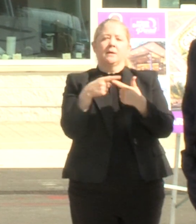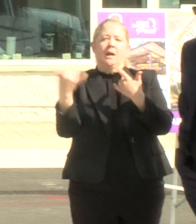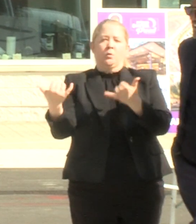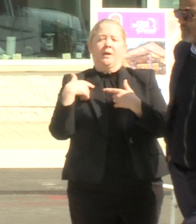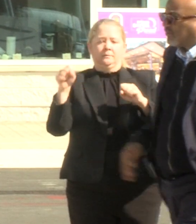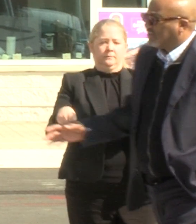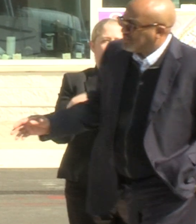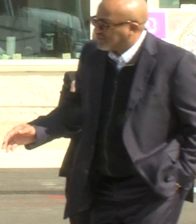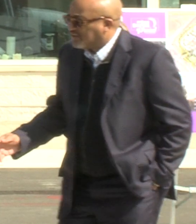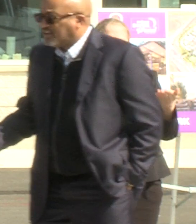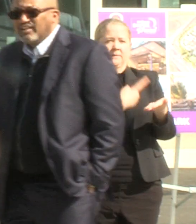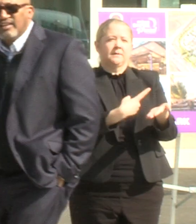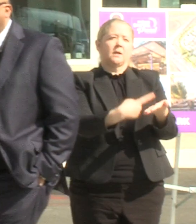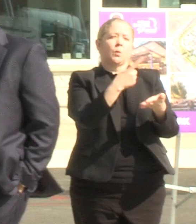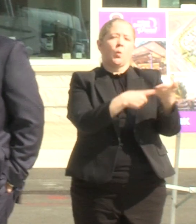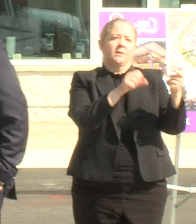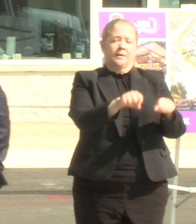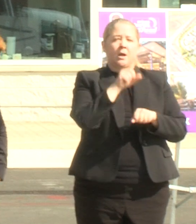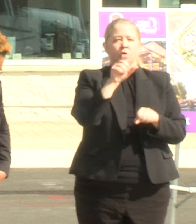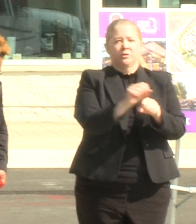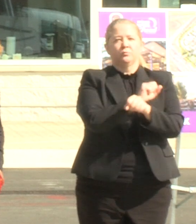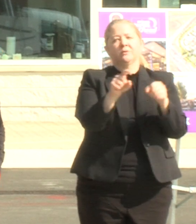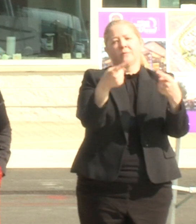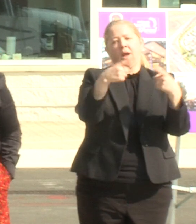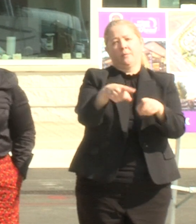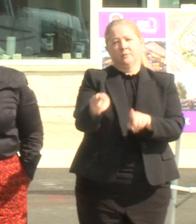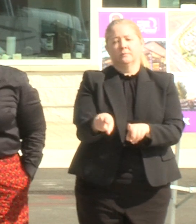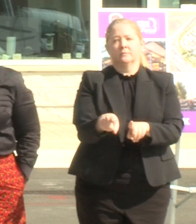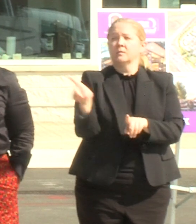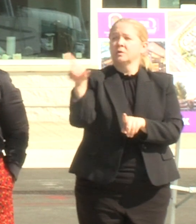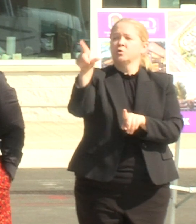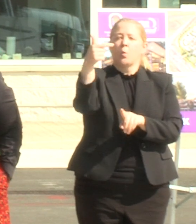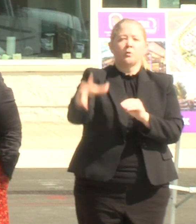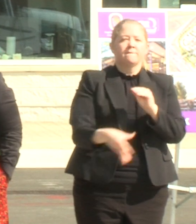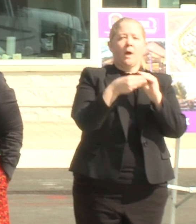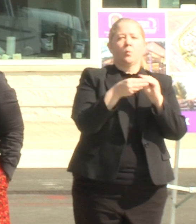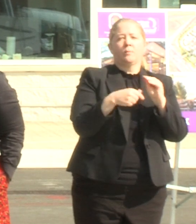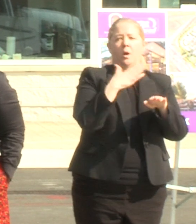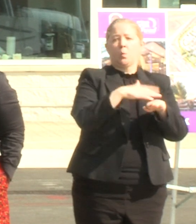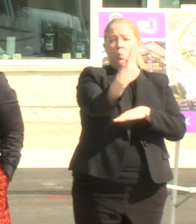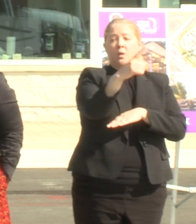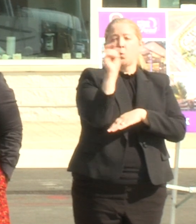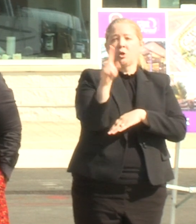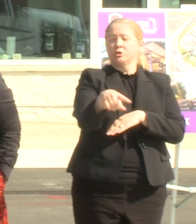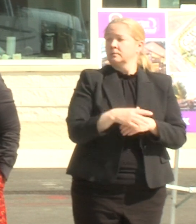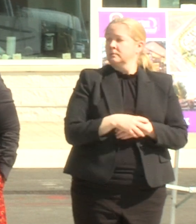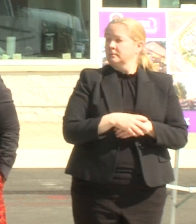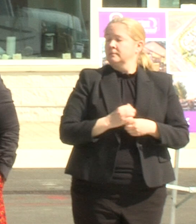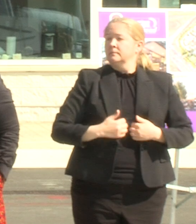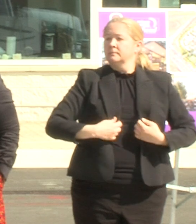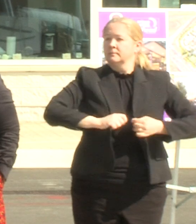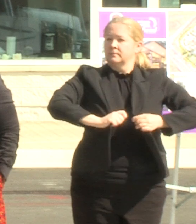i just wanted to follow up on one of the questions uh uh piggyback